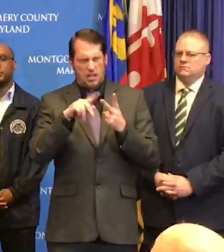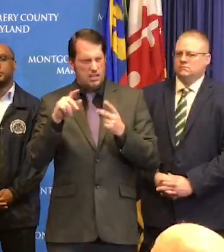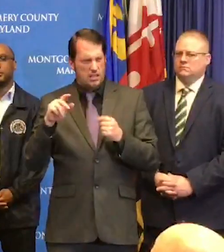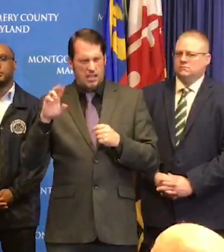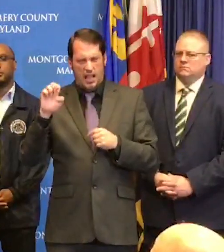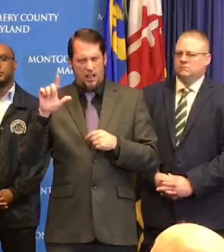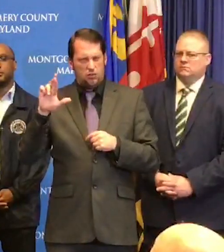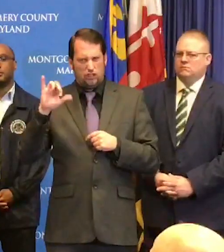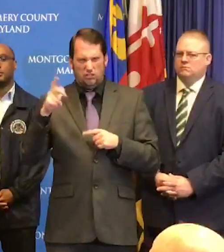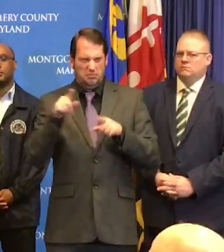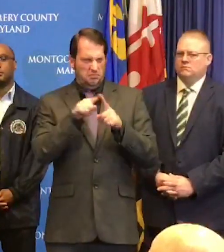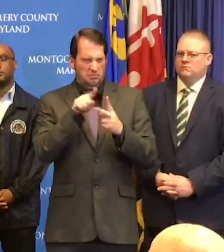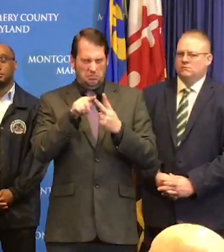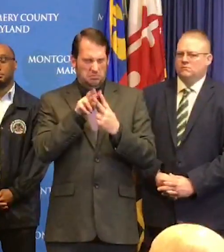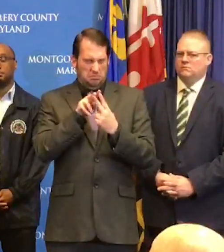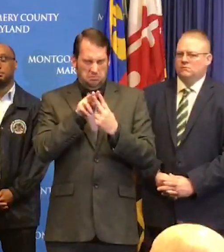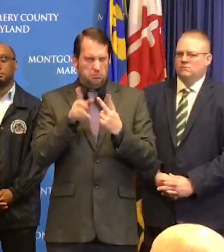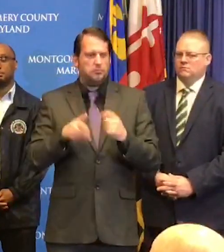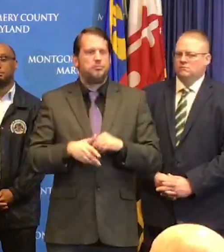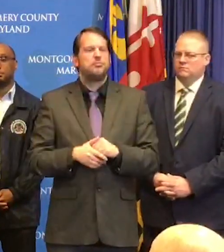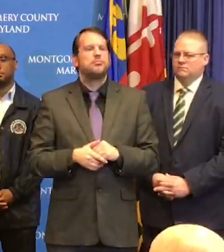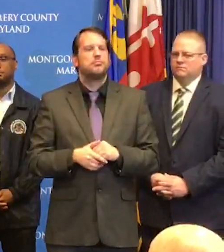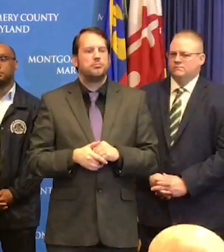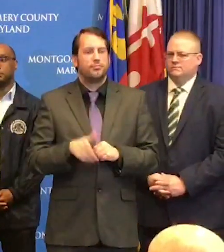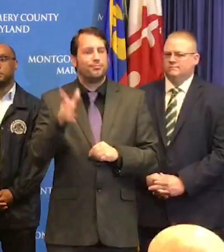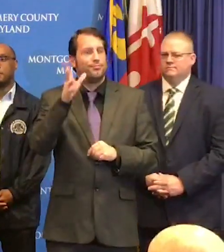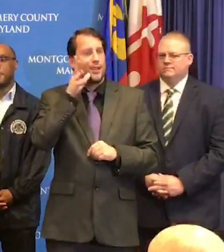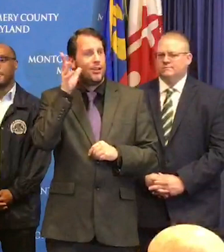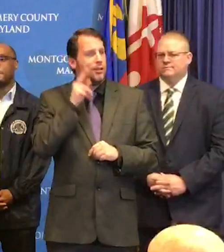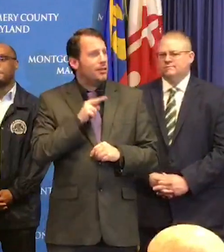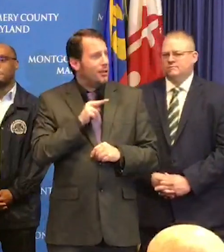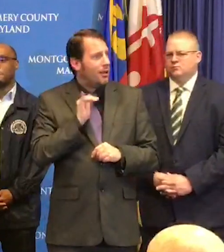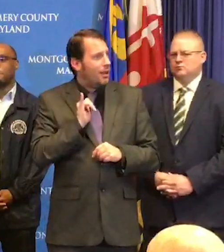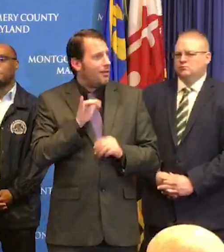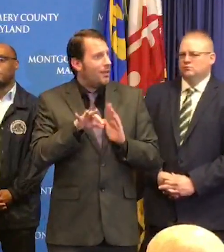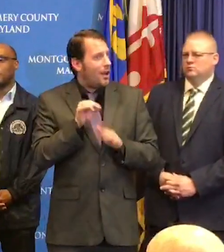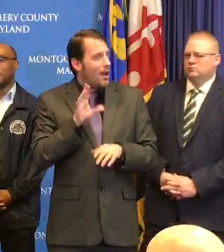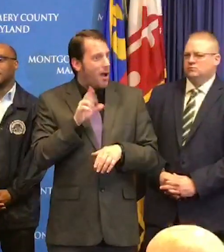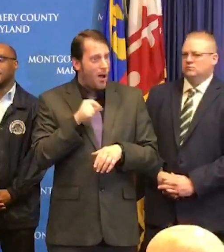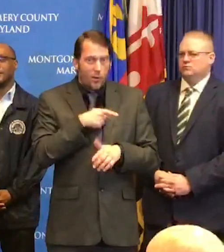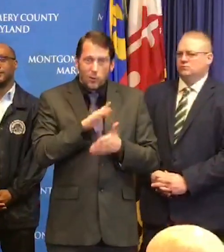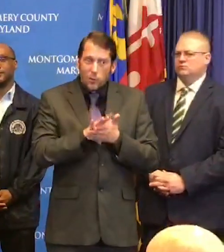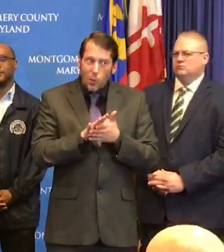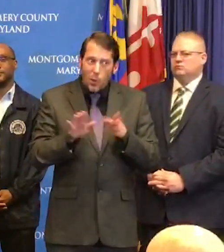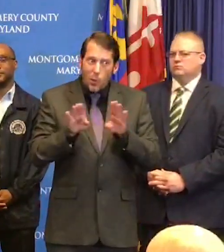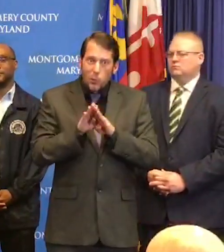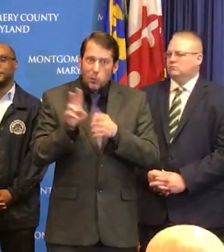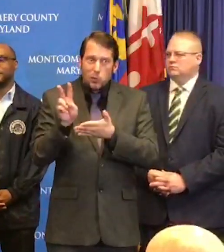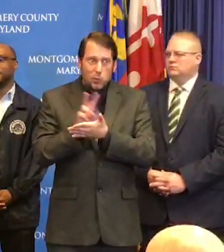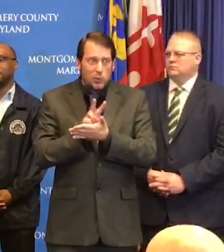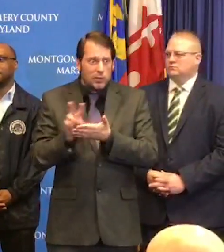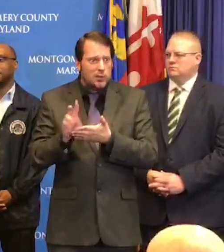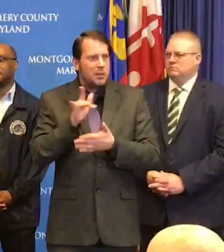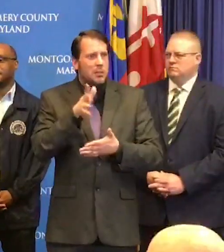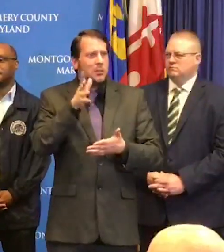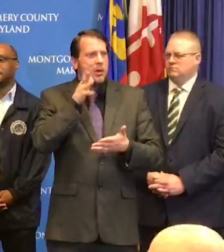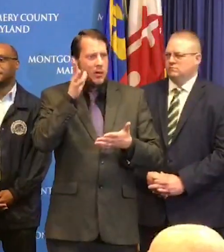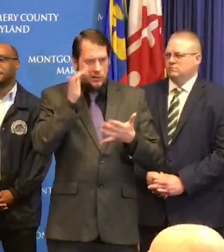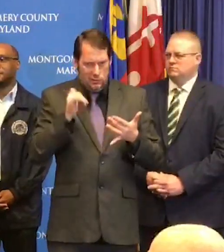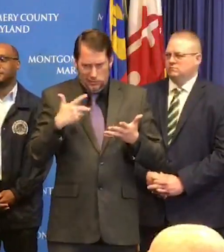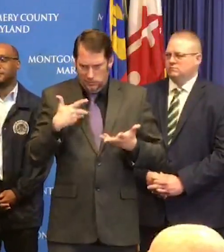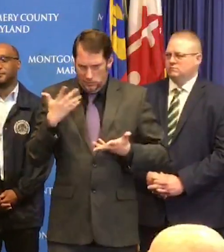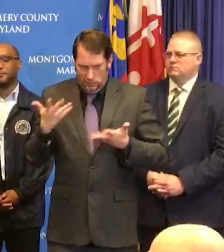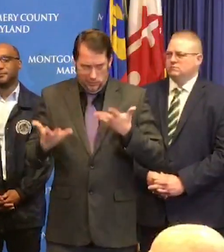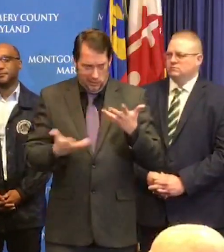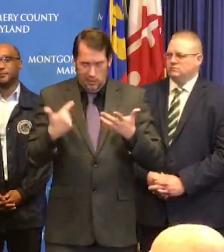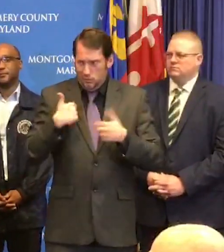where mom, dad, dad and dad, mom and mom both work, what's the recommendation that you have best for them if they've